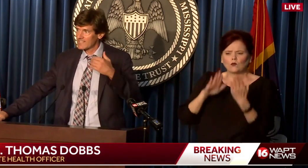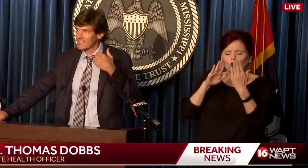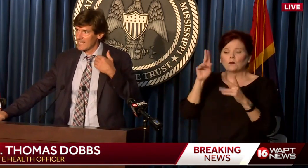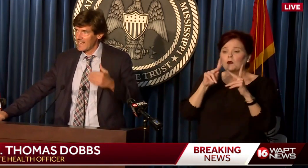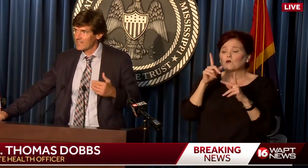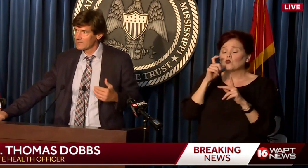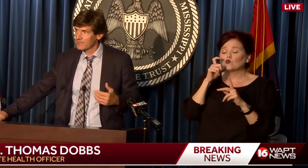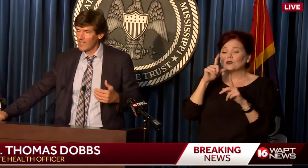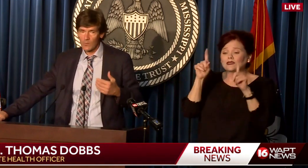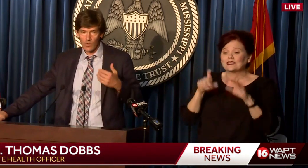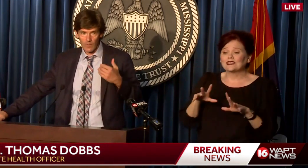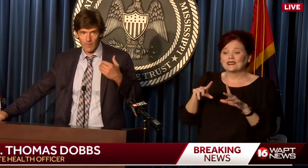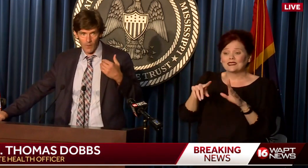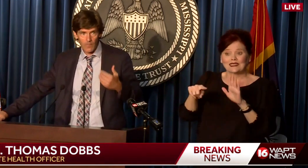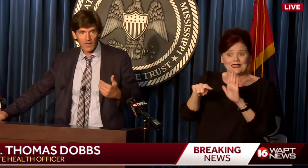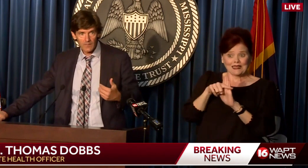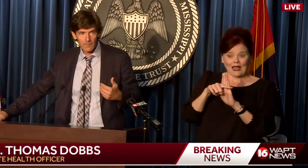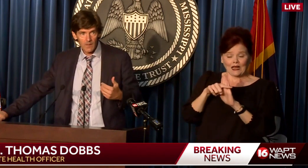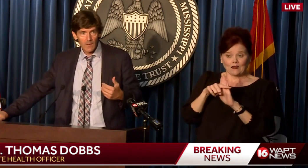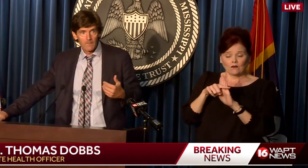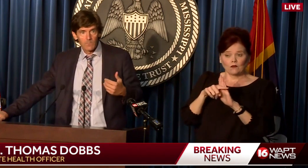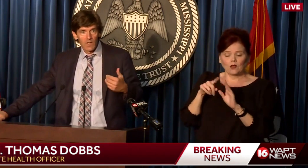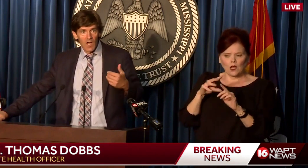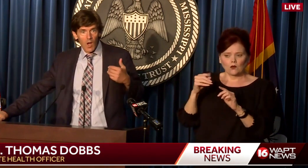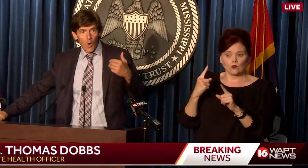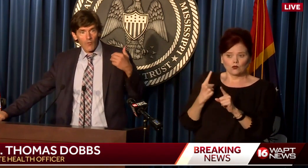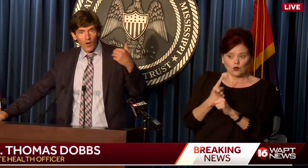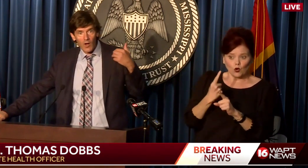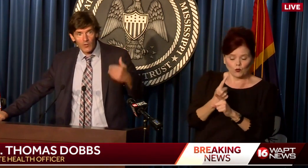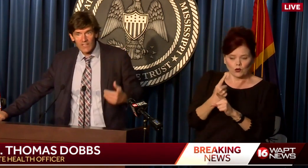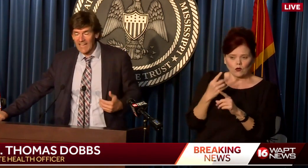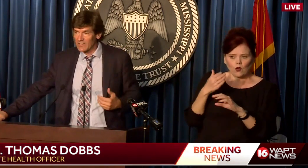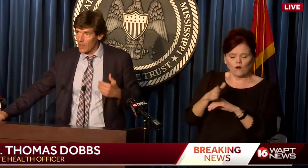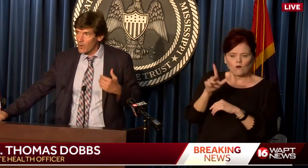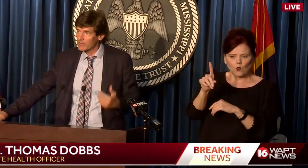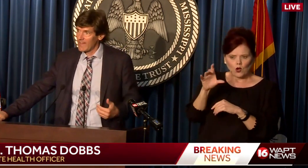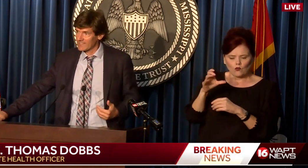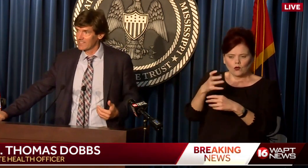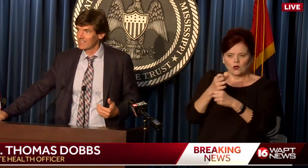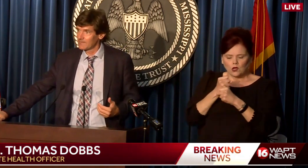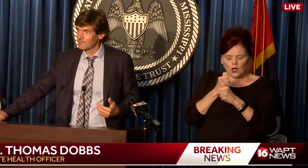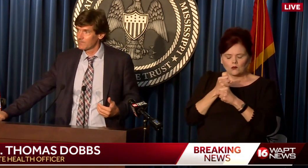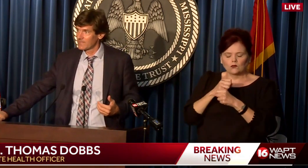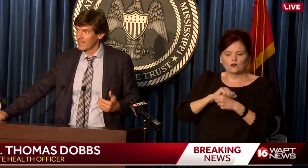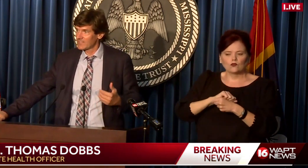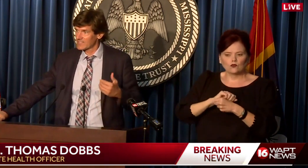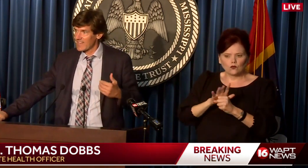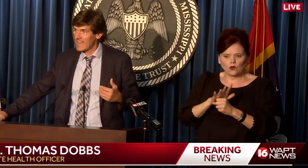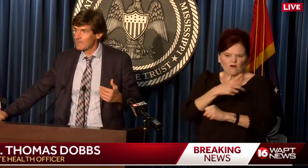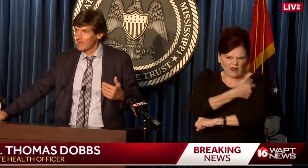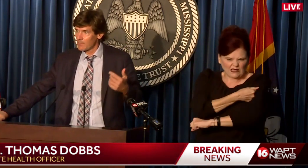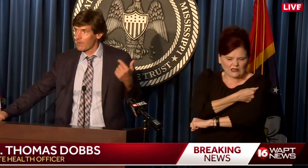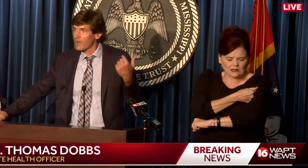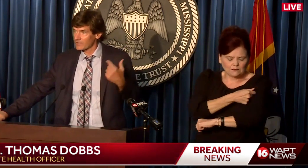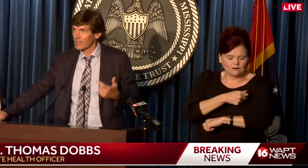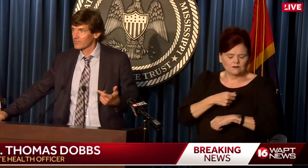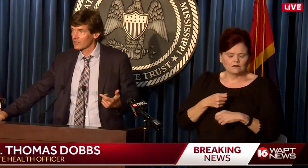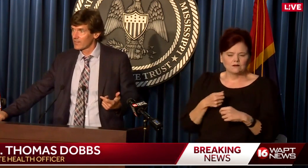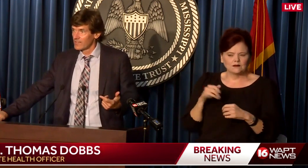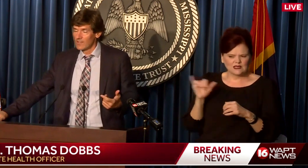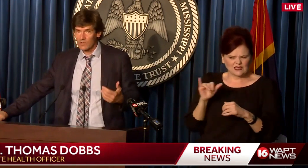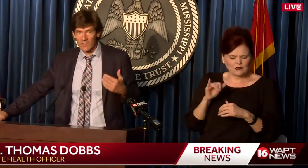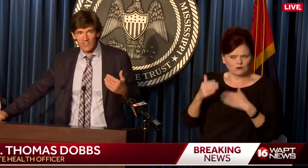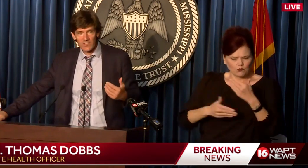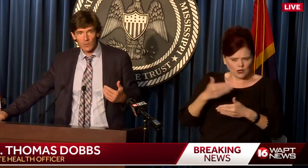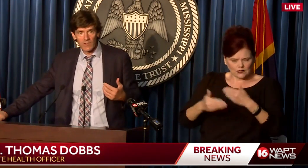people who tested negative and were appropriate, over 100 got the COVID vaccine at the same process.